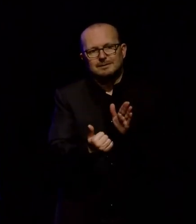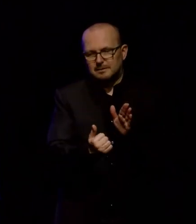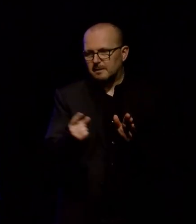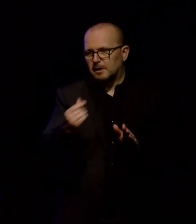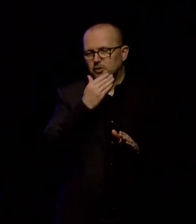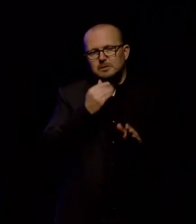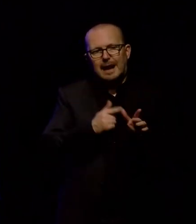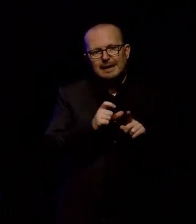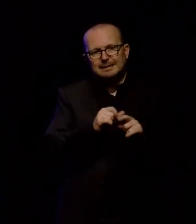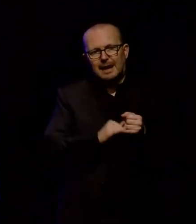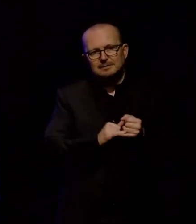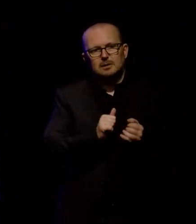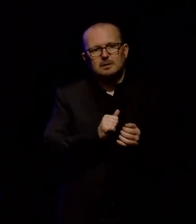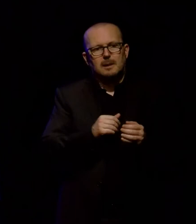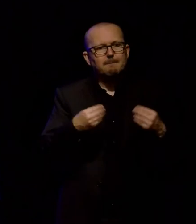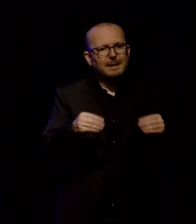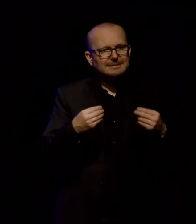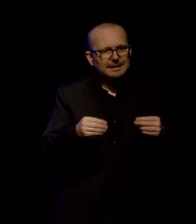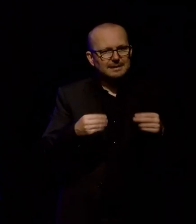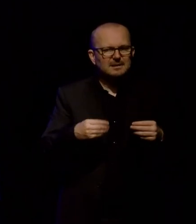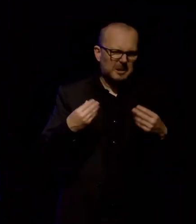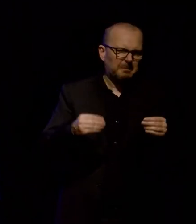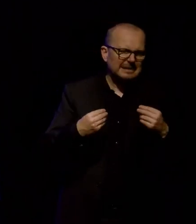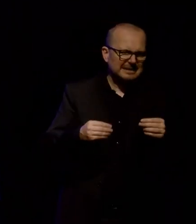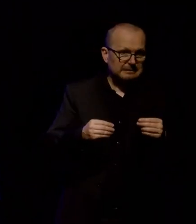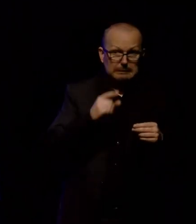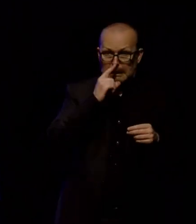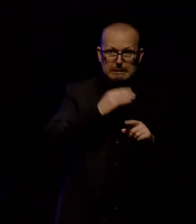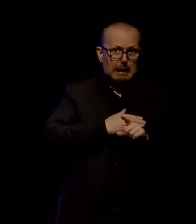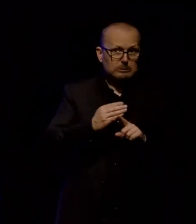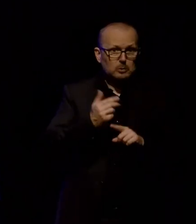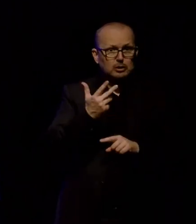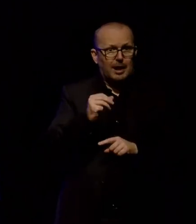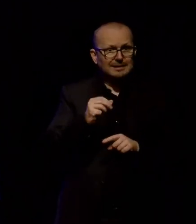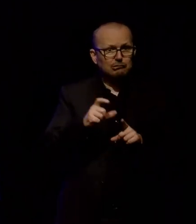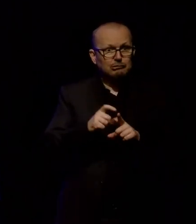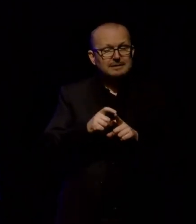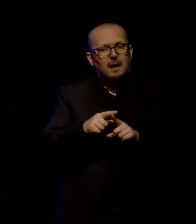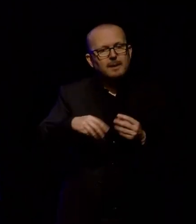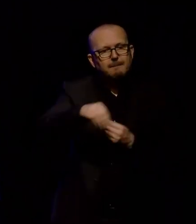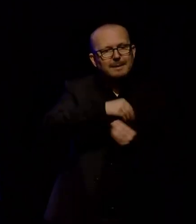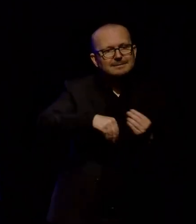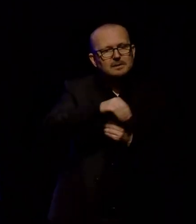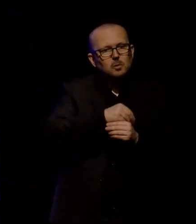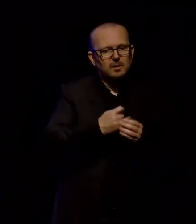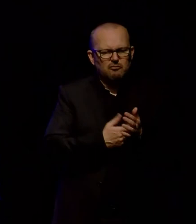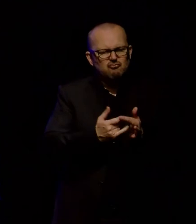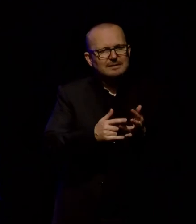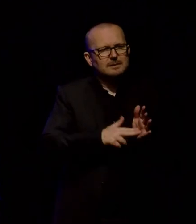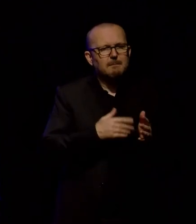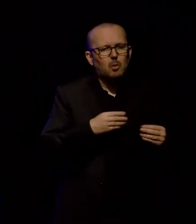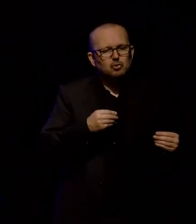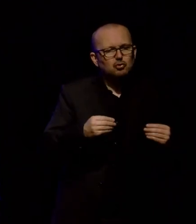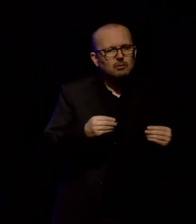type of plastic that can withstand more than 90 degrees and added an exterior resin to make them more durable. These shags were printed in parts, and then they got